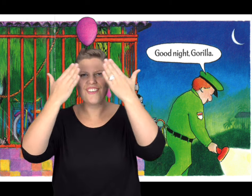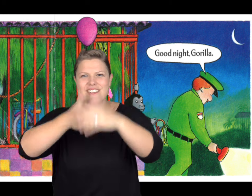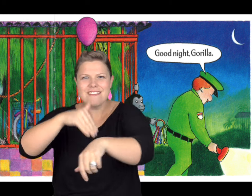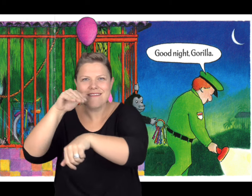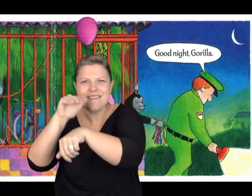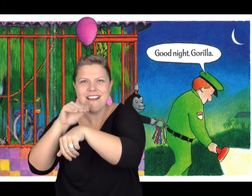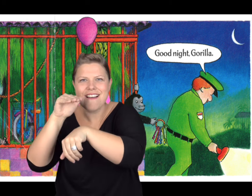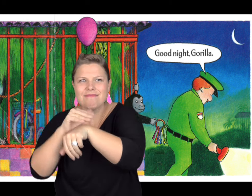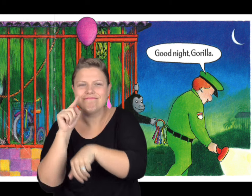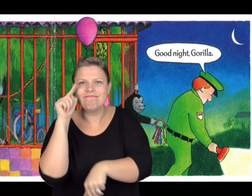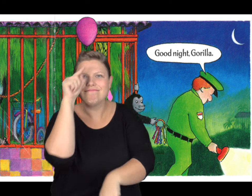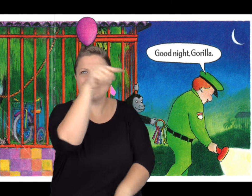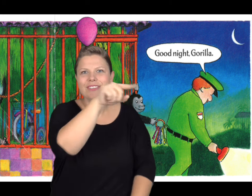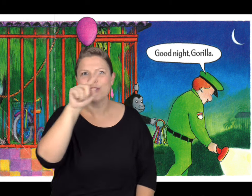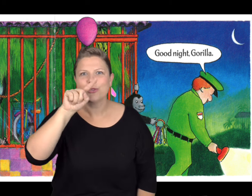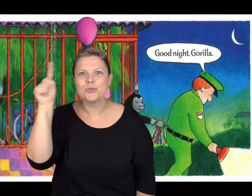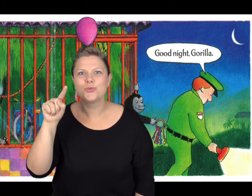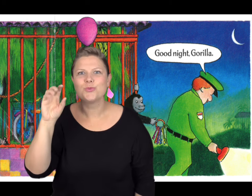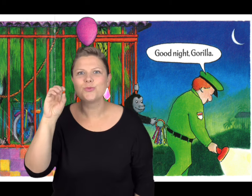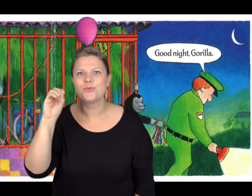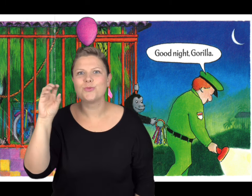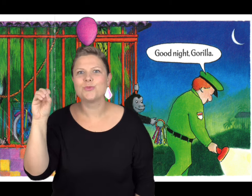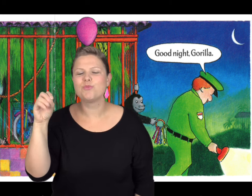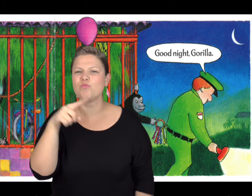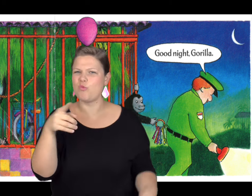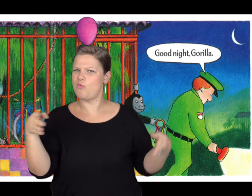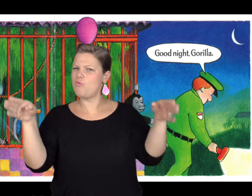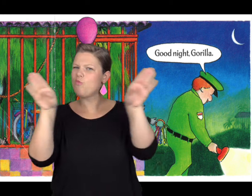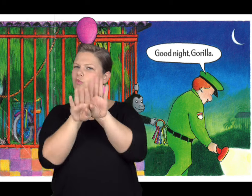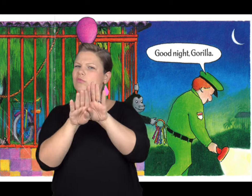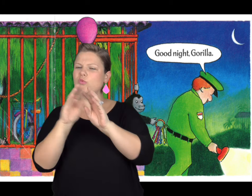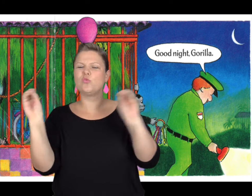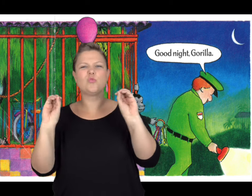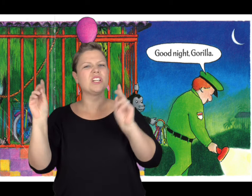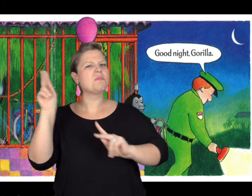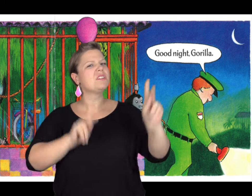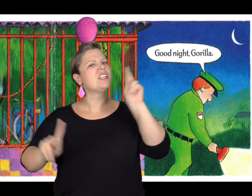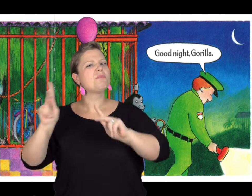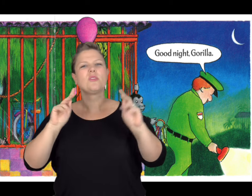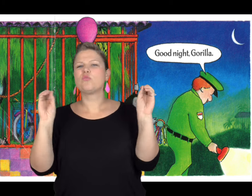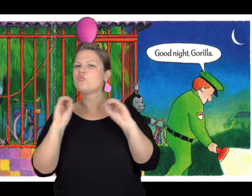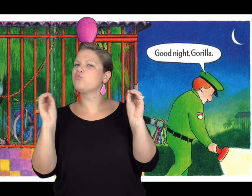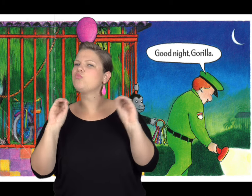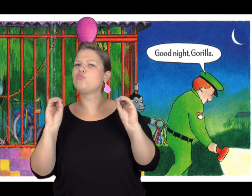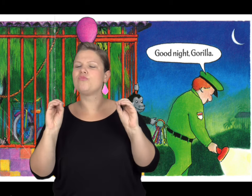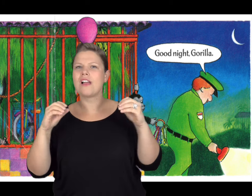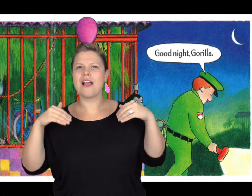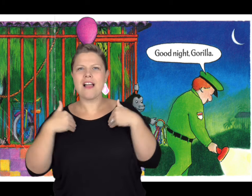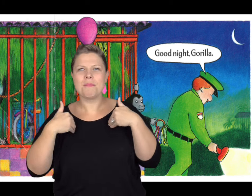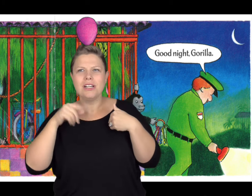It was dark. It was nighttime at the zoo. The zoo was closed. There was nobody there.